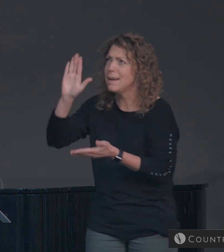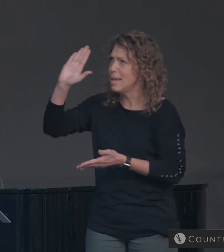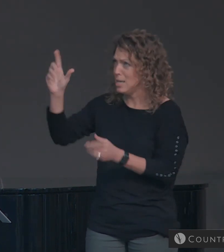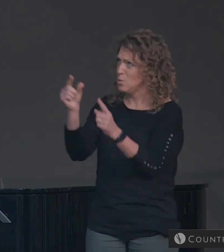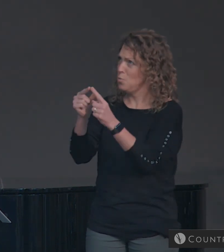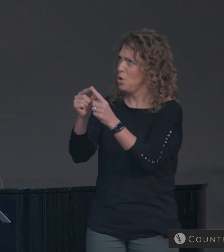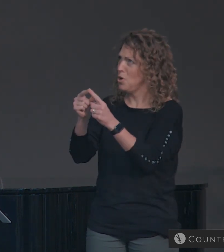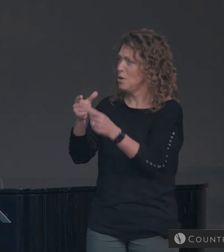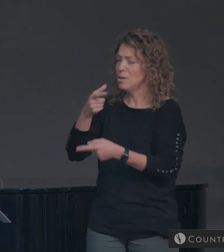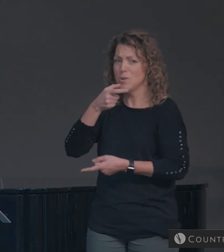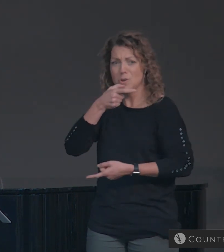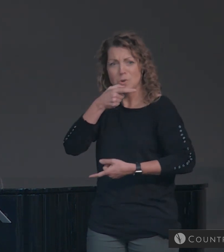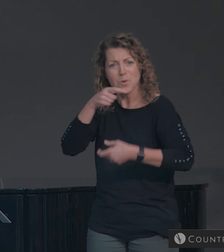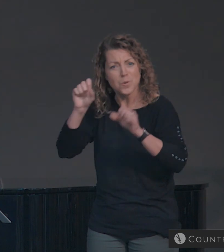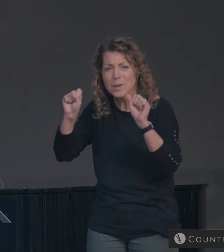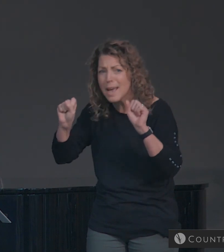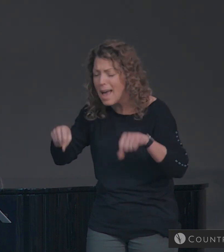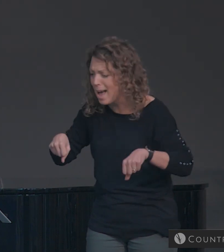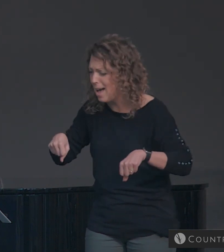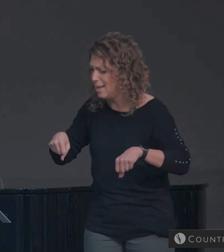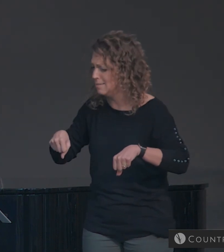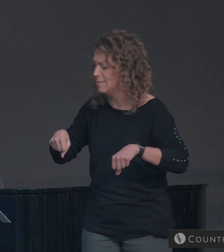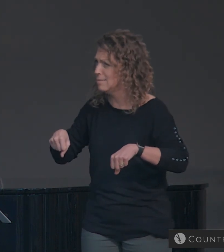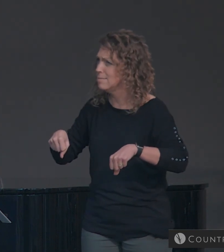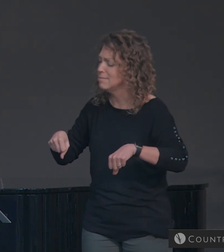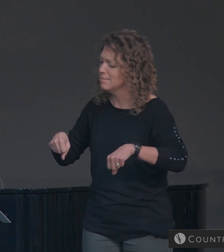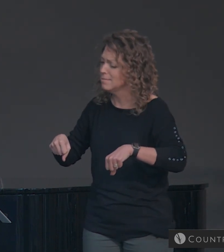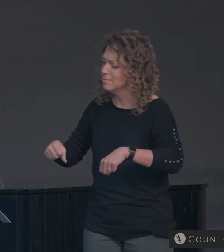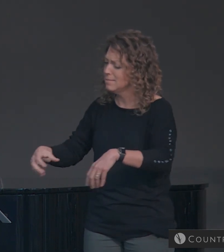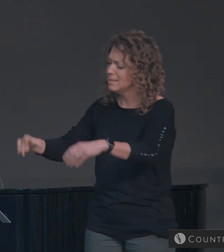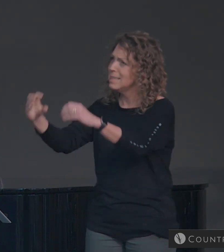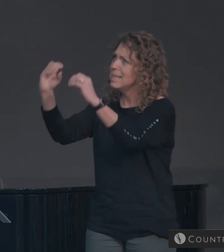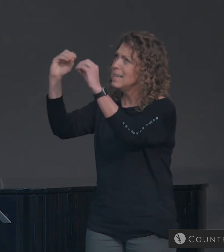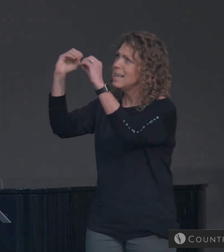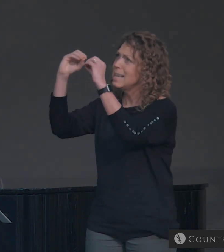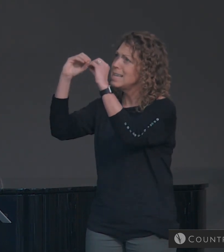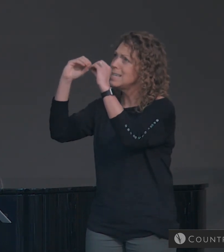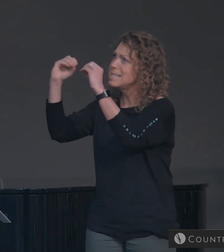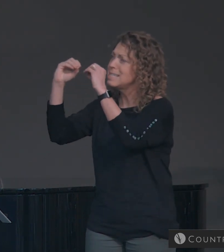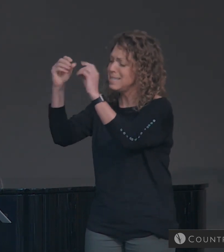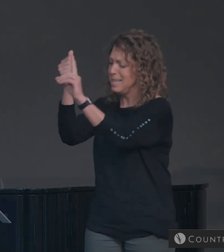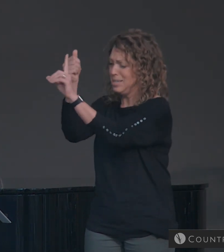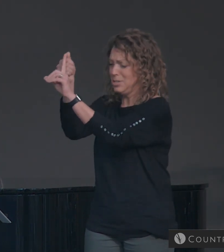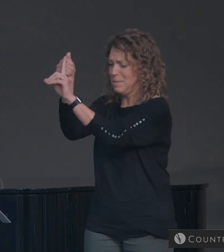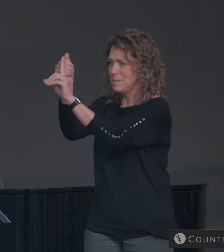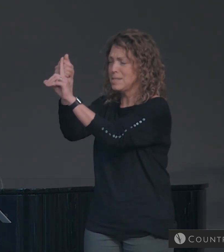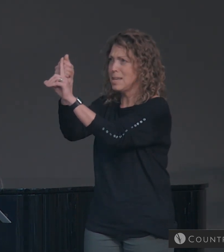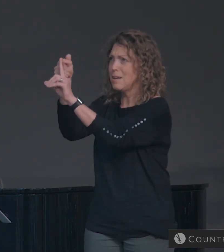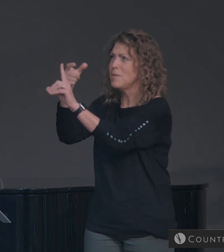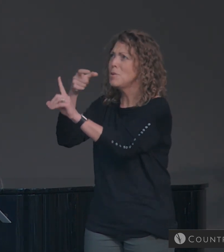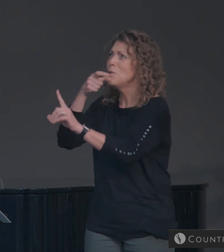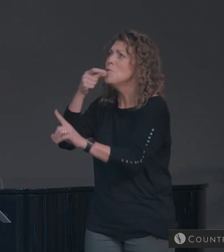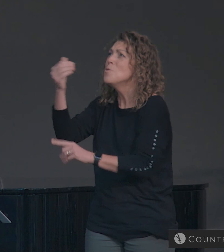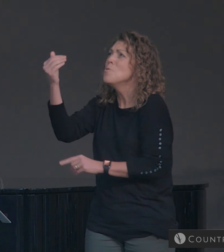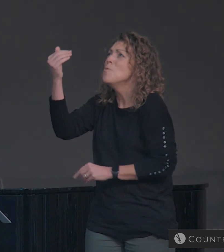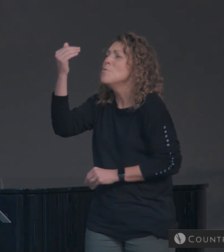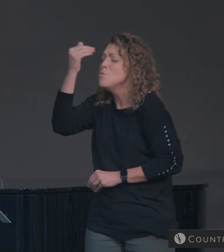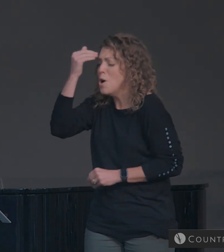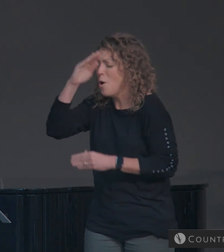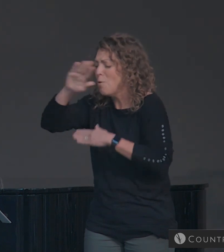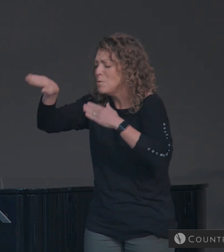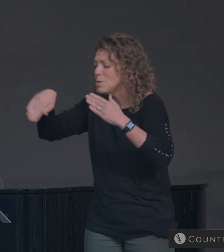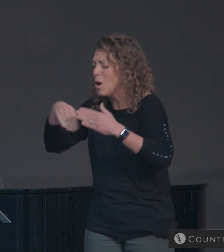can question any of His words Who can teach